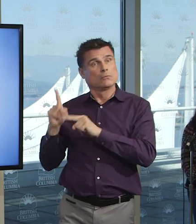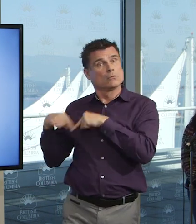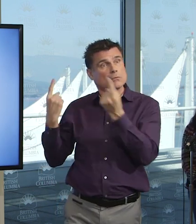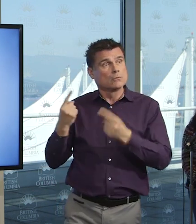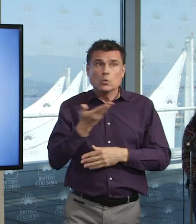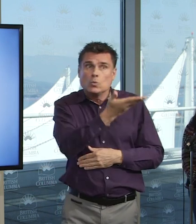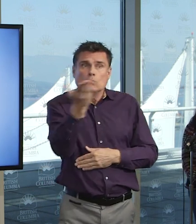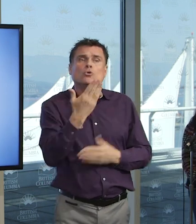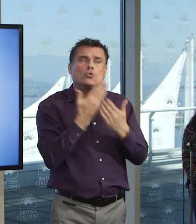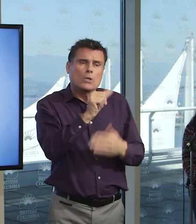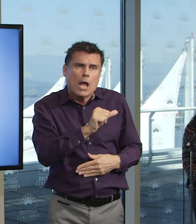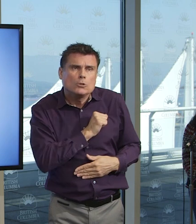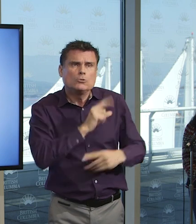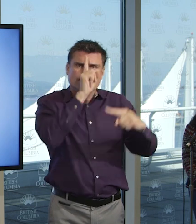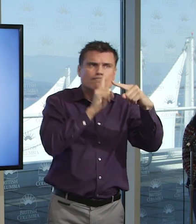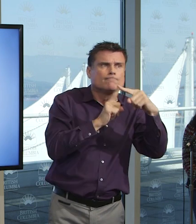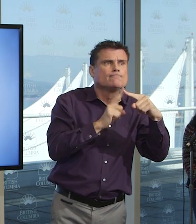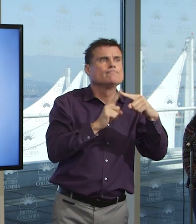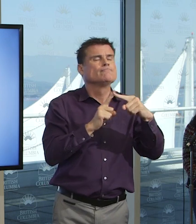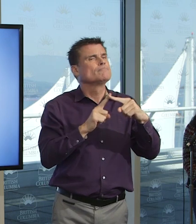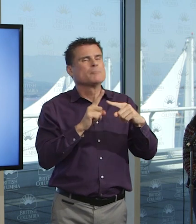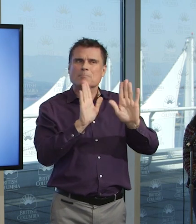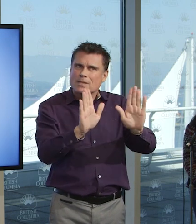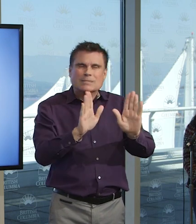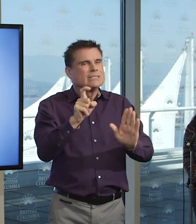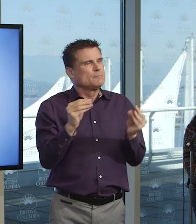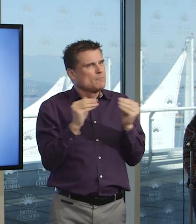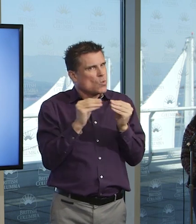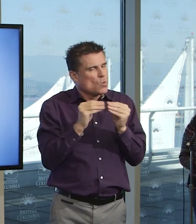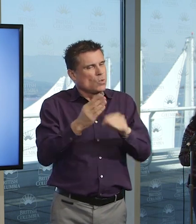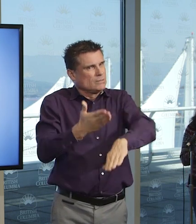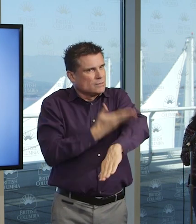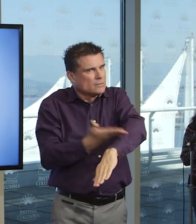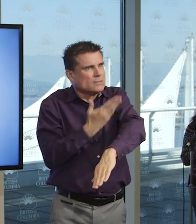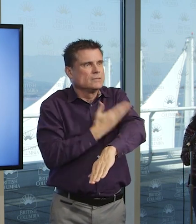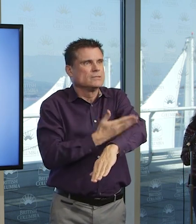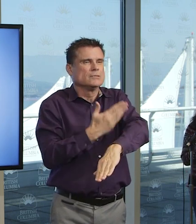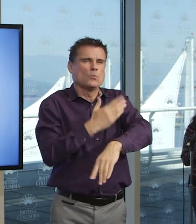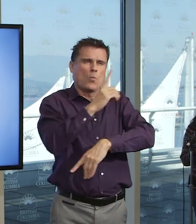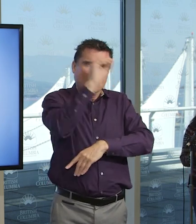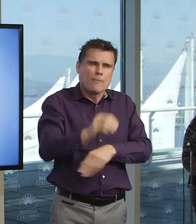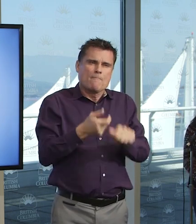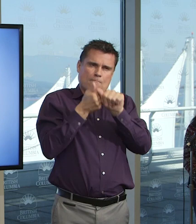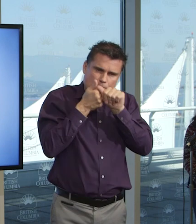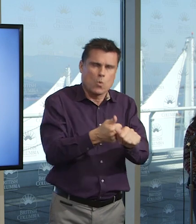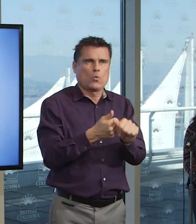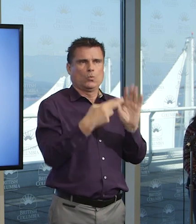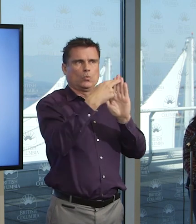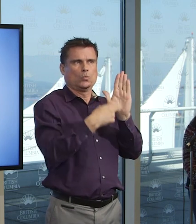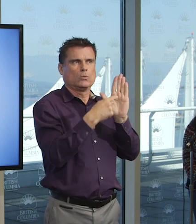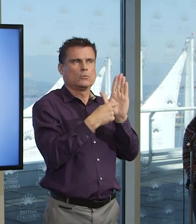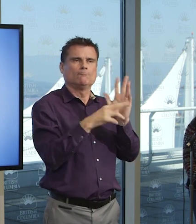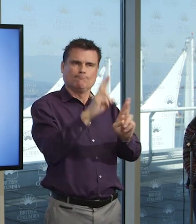than that. It needs to be 100%. It isn't about somewhere else. It isn't about somebody else. It's about you. It's about me.